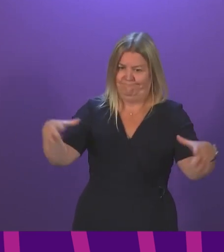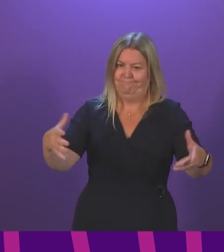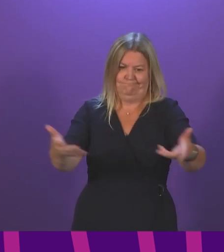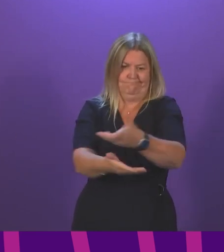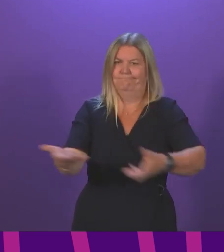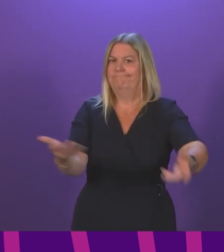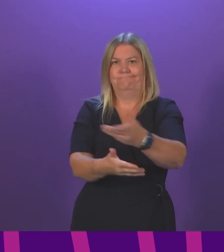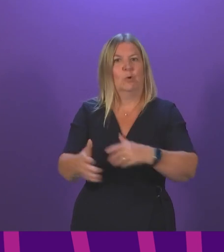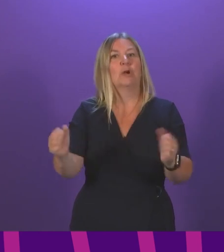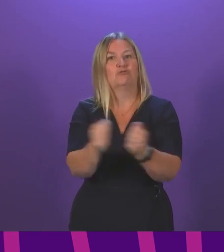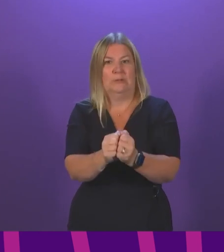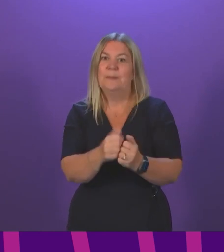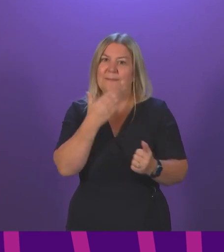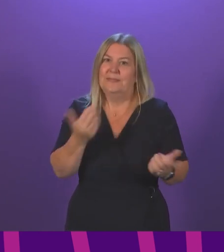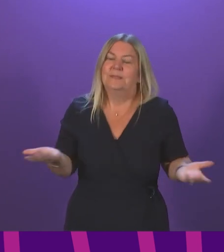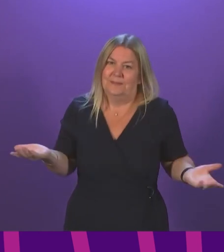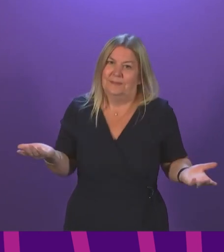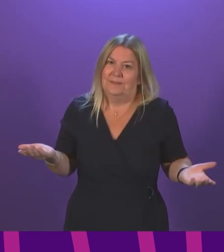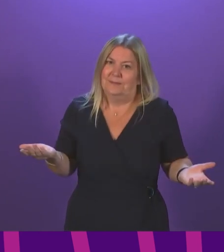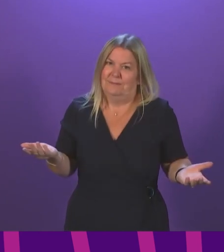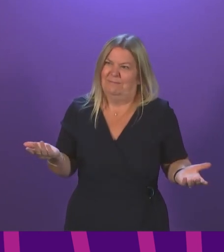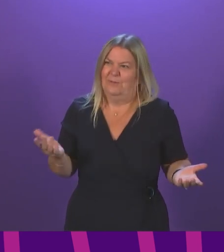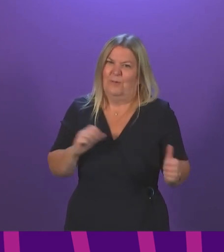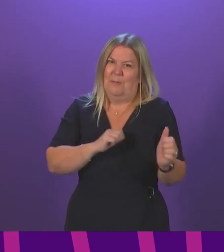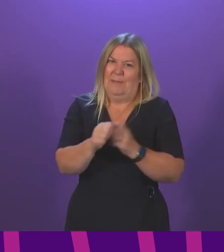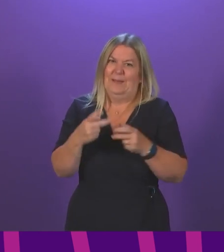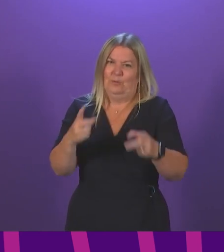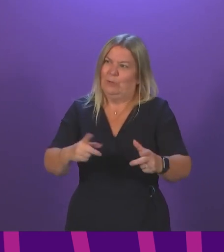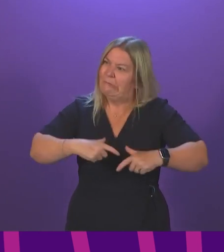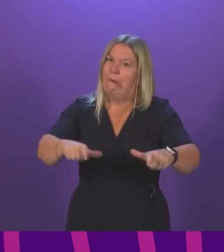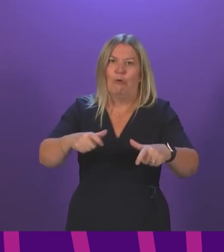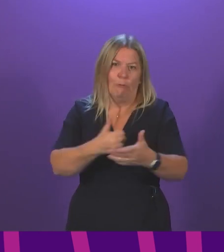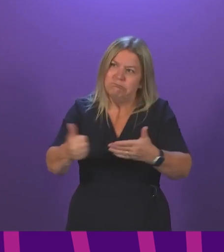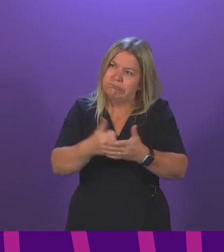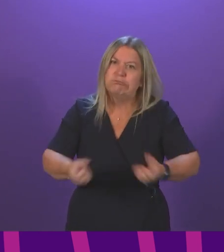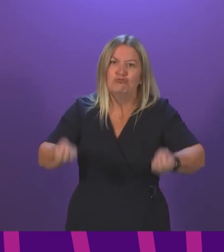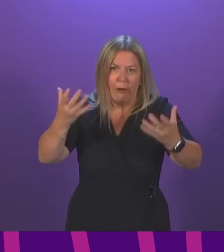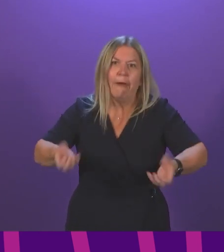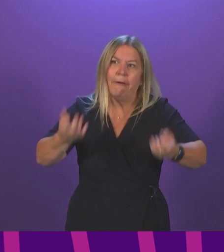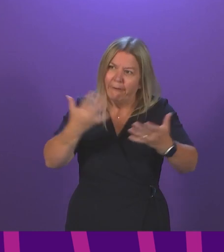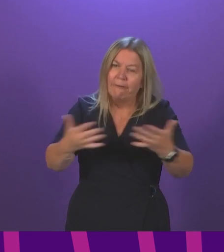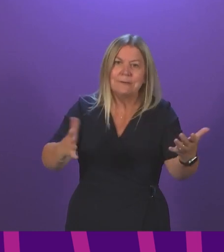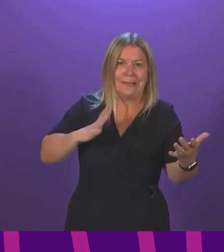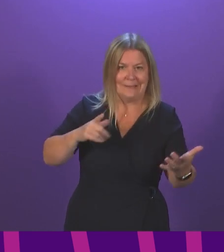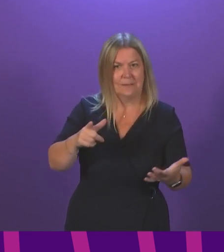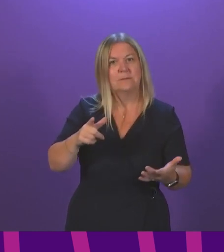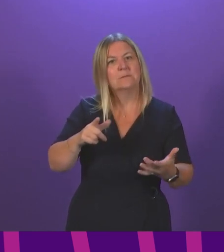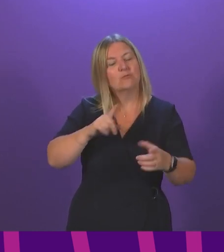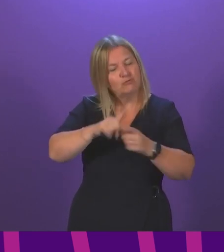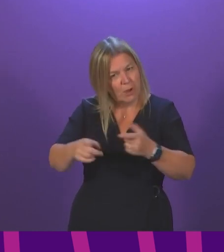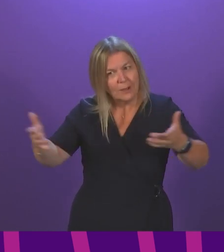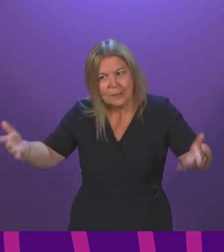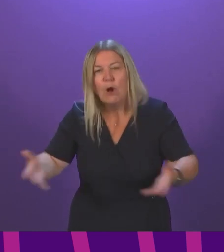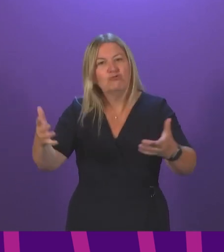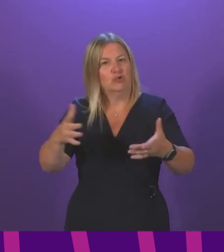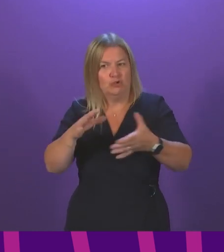nobody's interest, not least the workers, to have this dispute continue any longer. So we will continue to encourage that and,